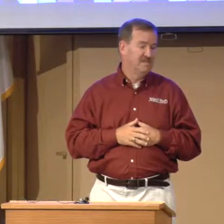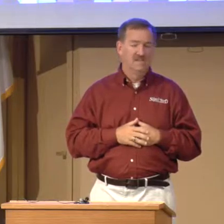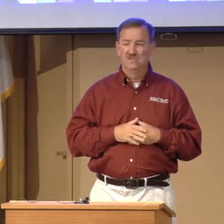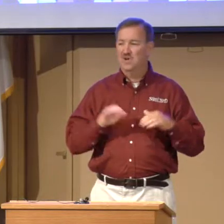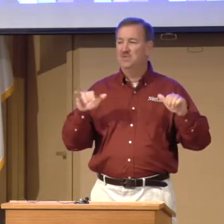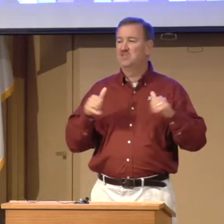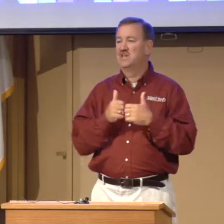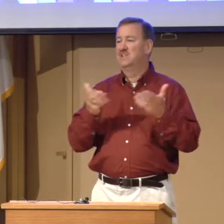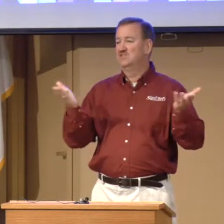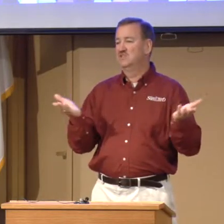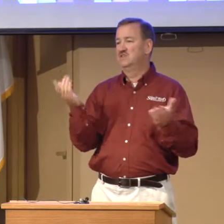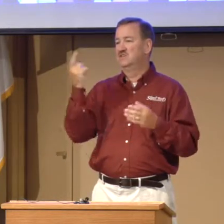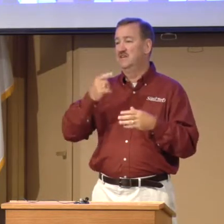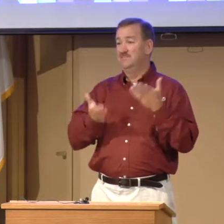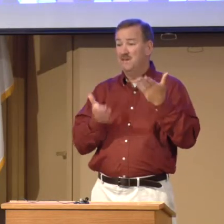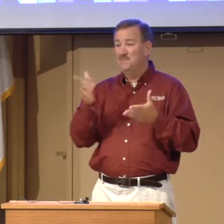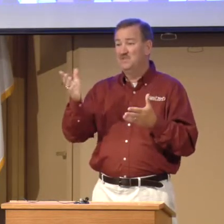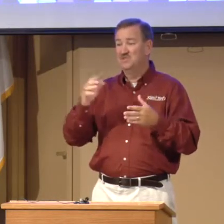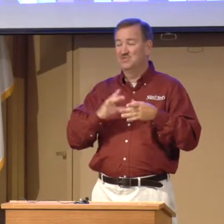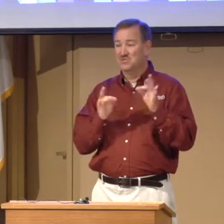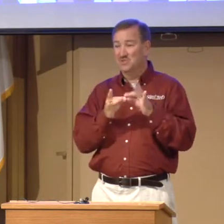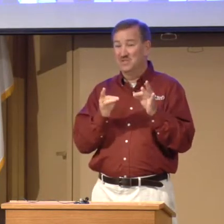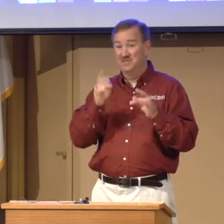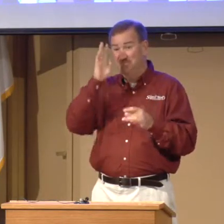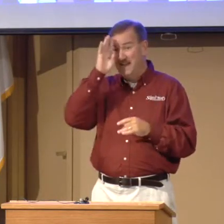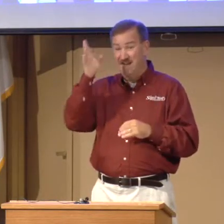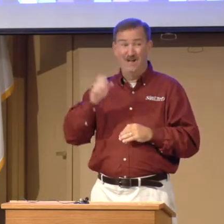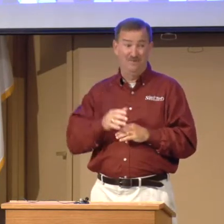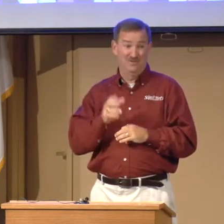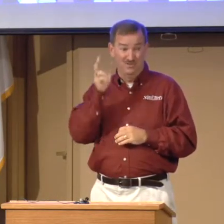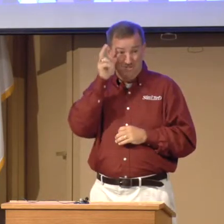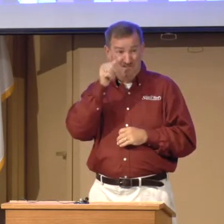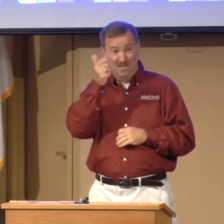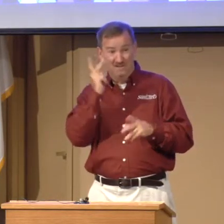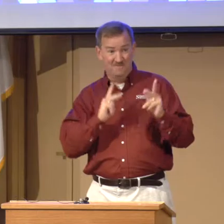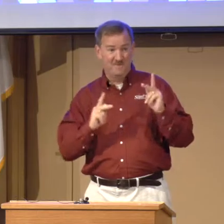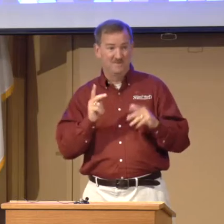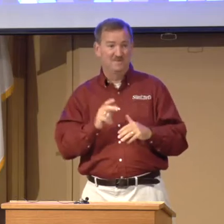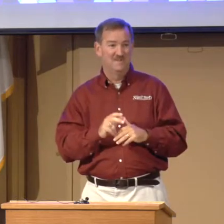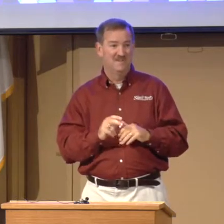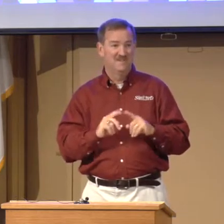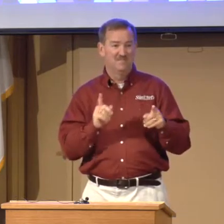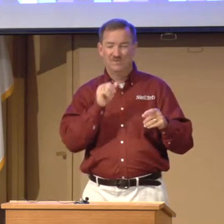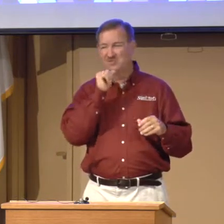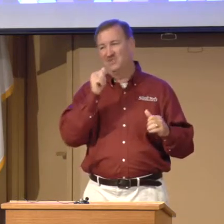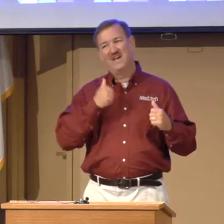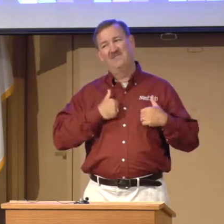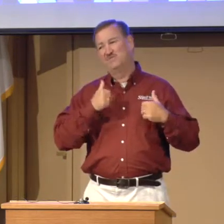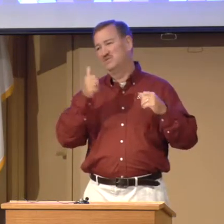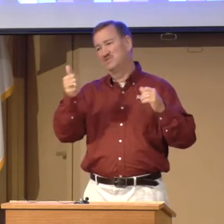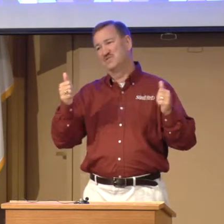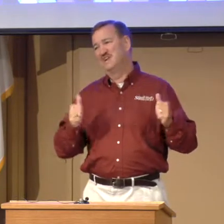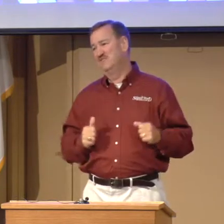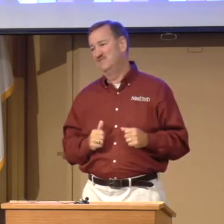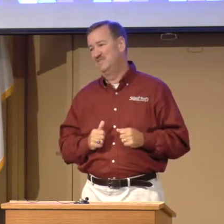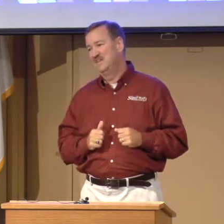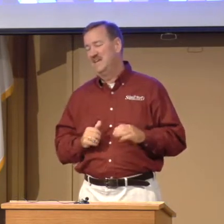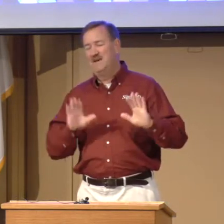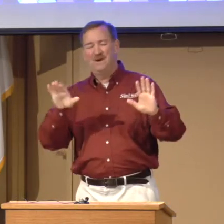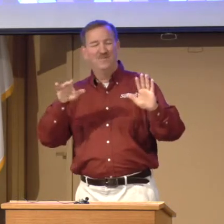So I want to challenge you here today. Maybe your story you made up as you listen to other people. But you don't have for yourself. And by